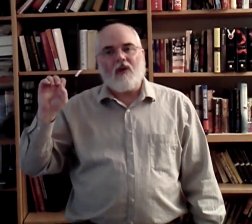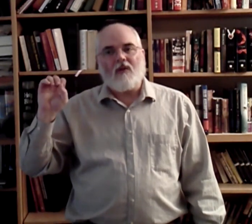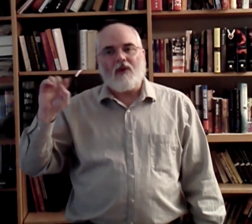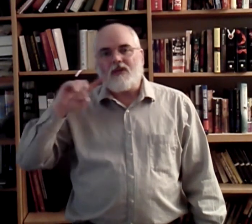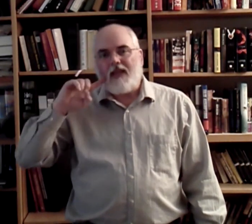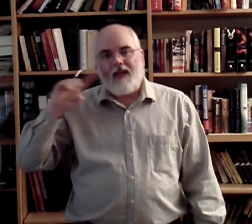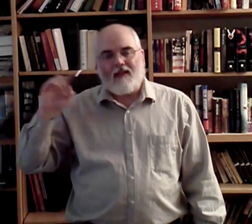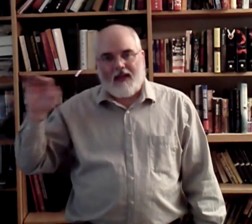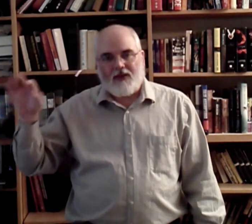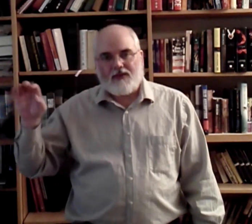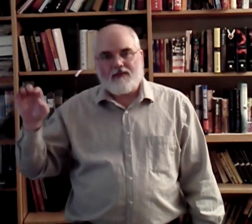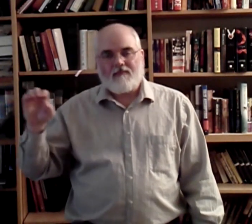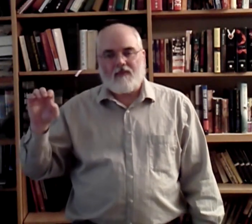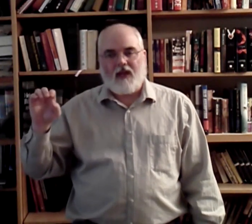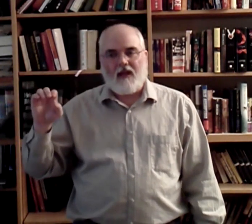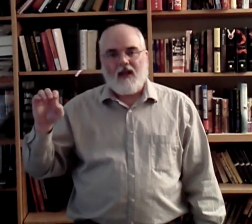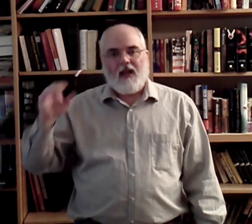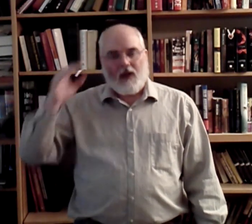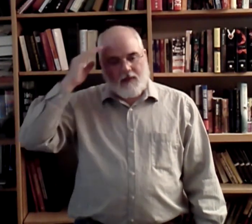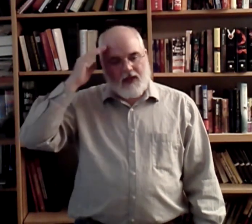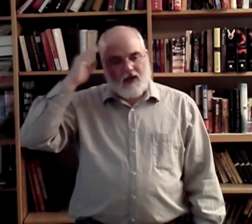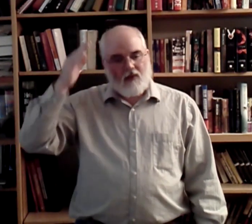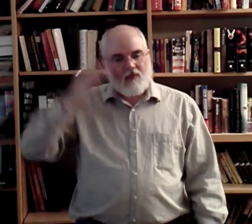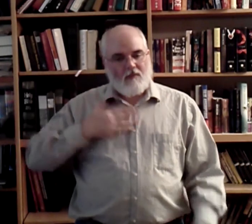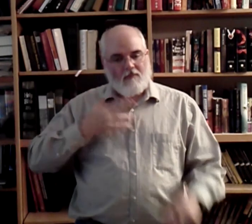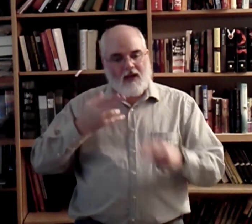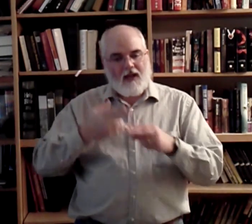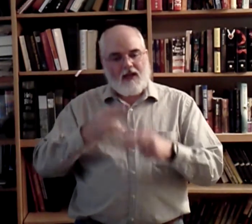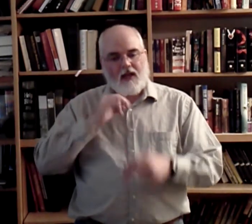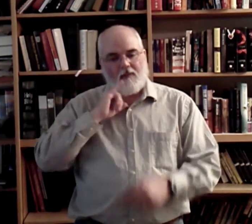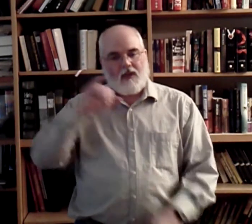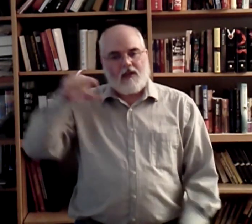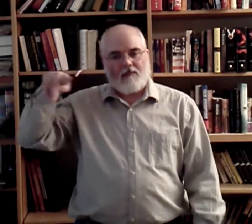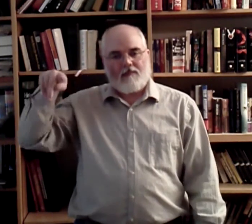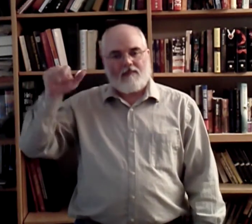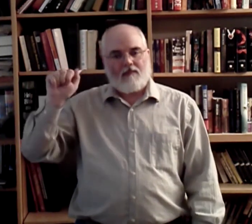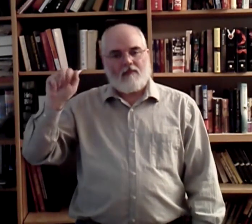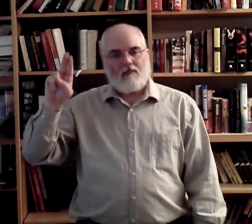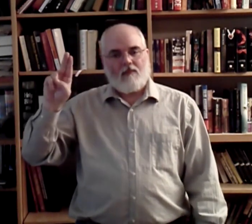in where you're saying the letters. Okay? It should be, Hello. My name is Paul.